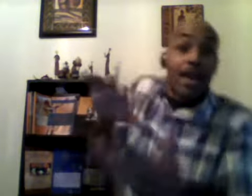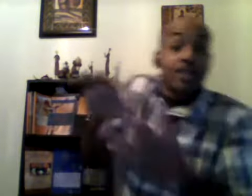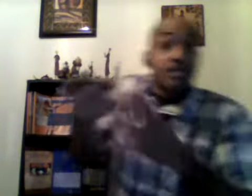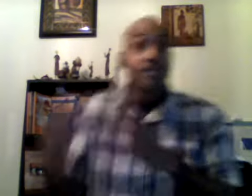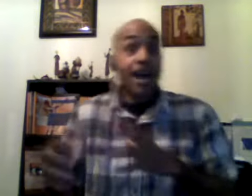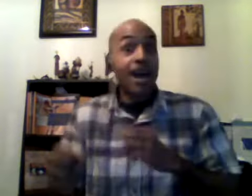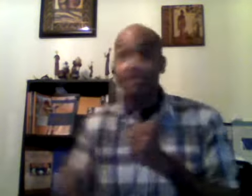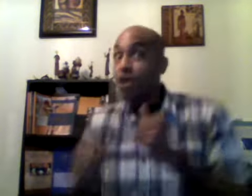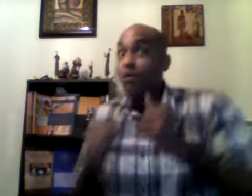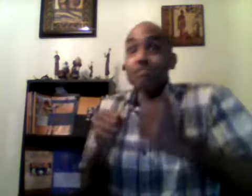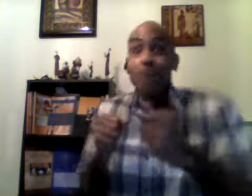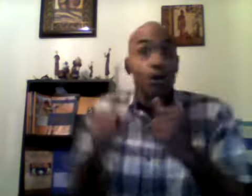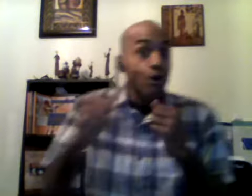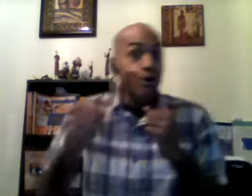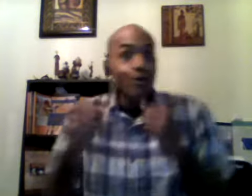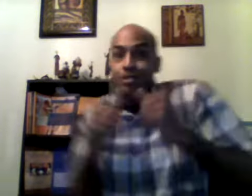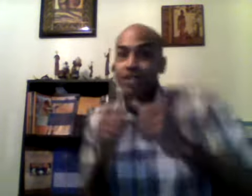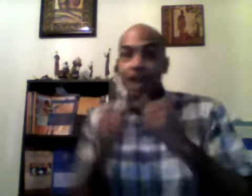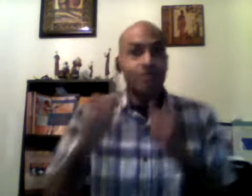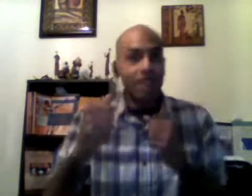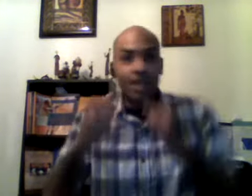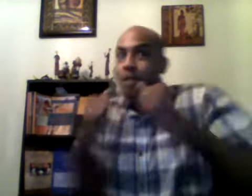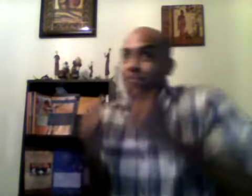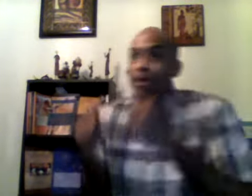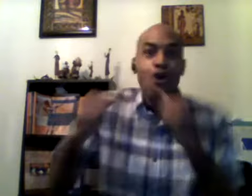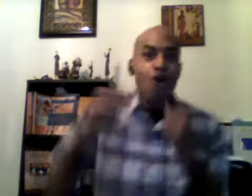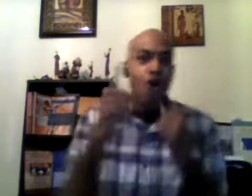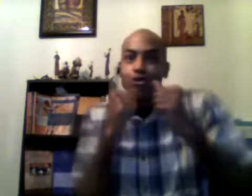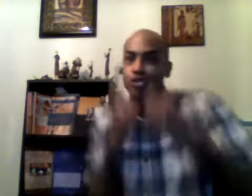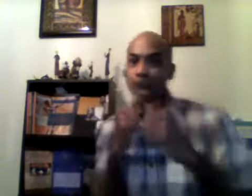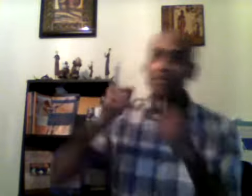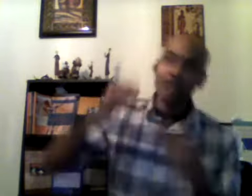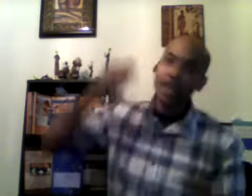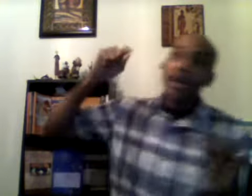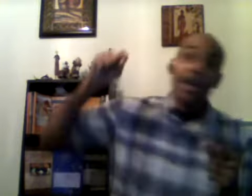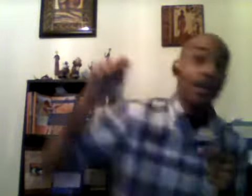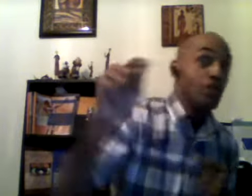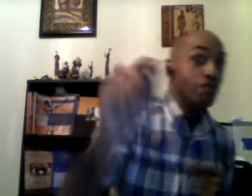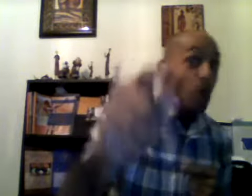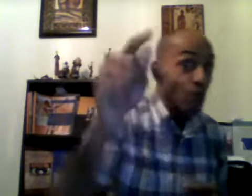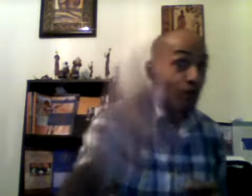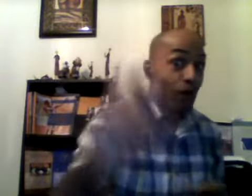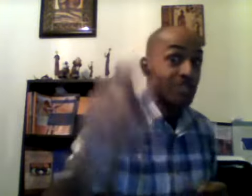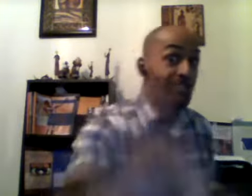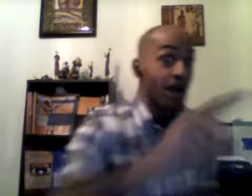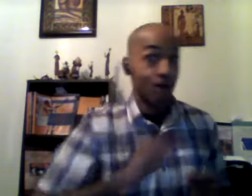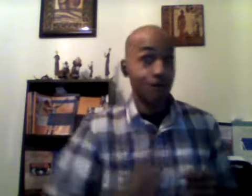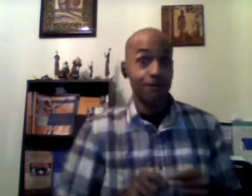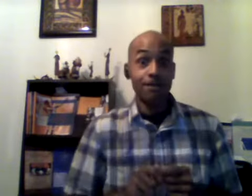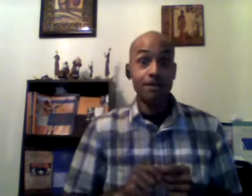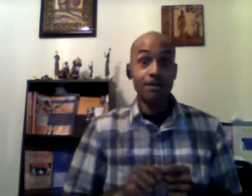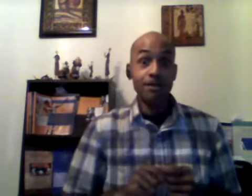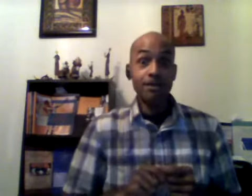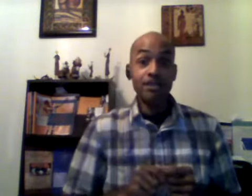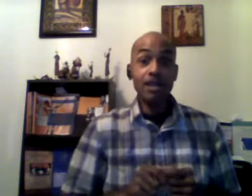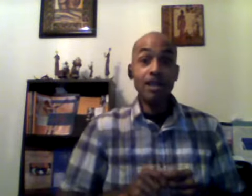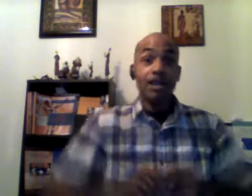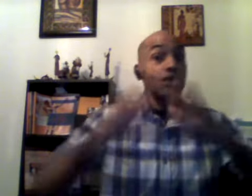exercise we move something move something and you move yourself see so